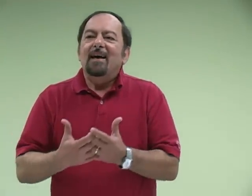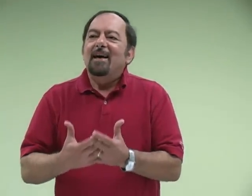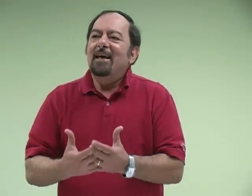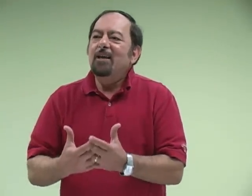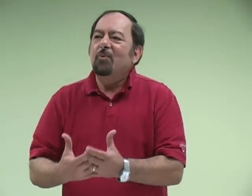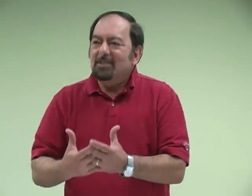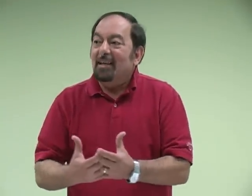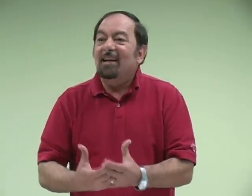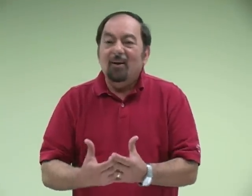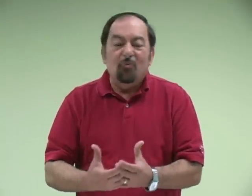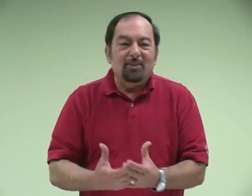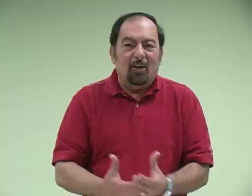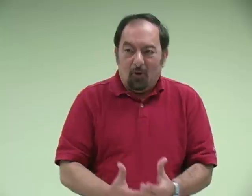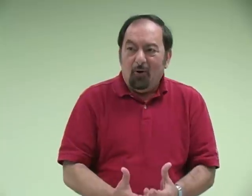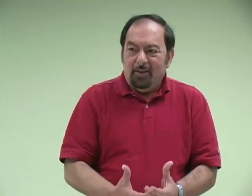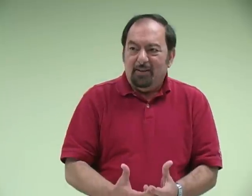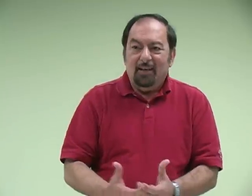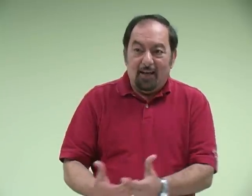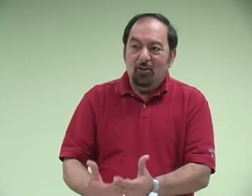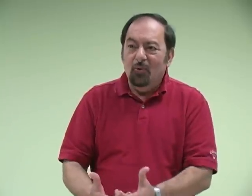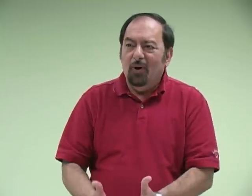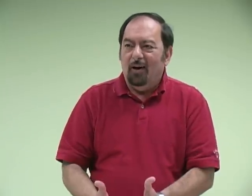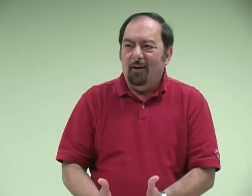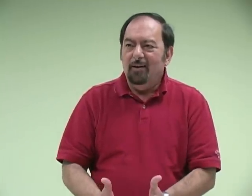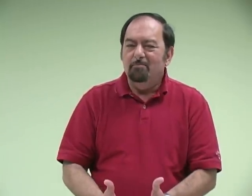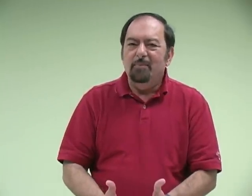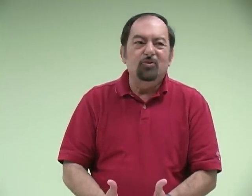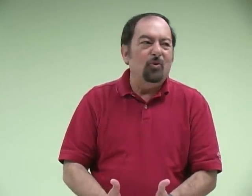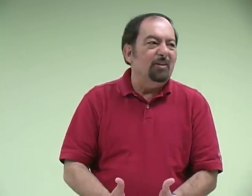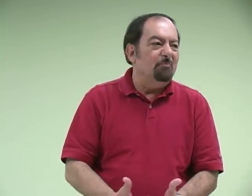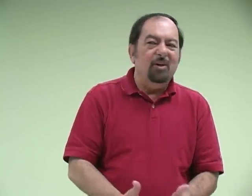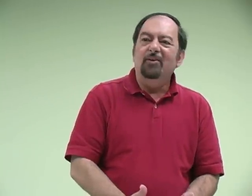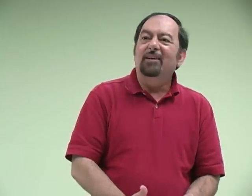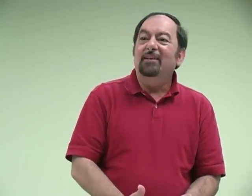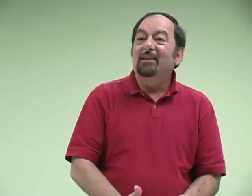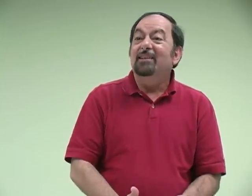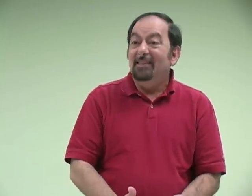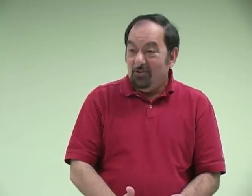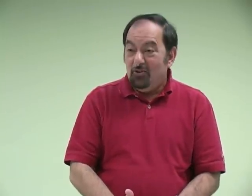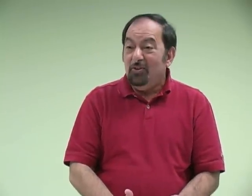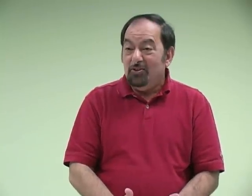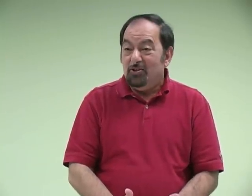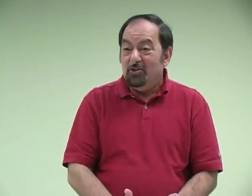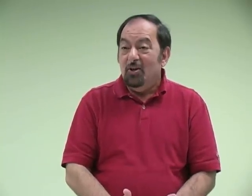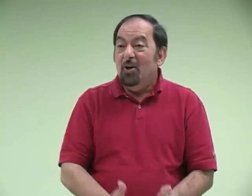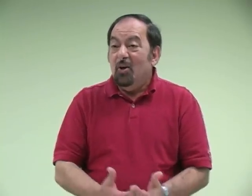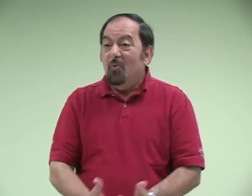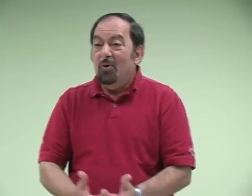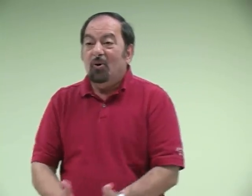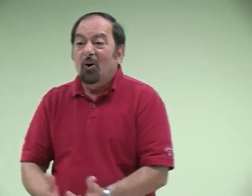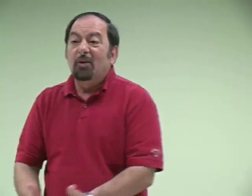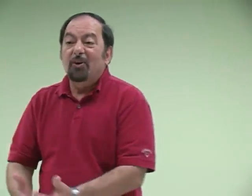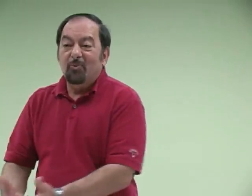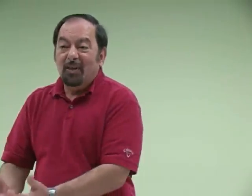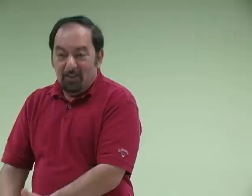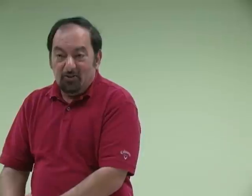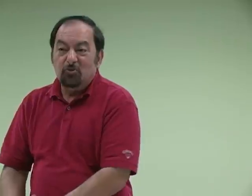He was in love with the Lord, like you are, but you end up marrying the church with all of her religious